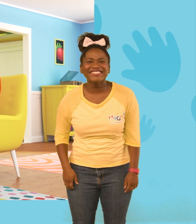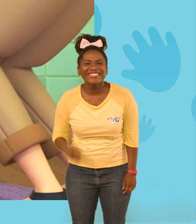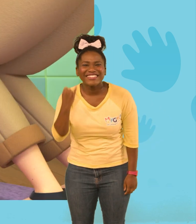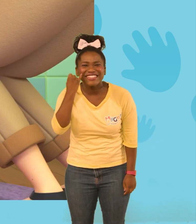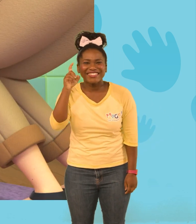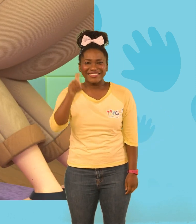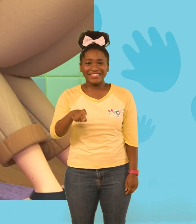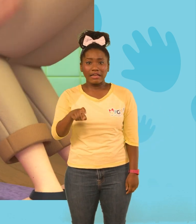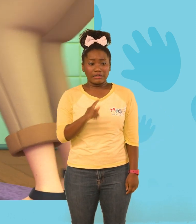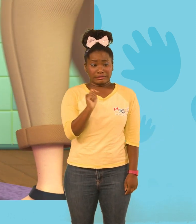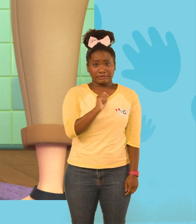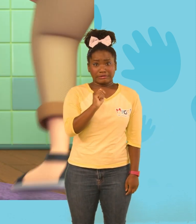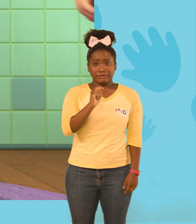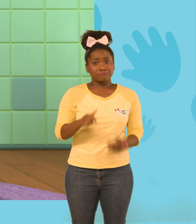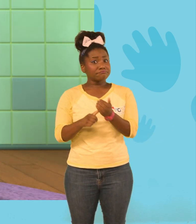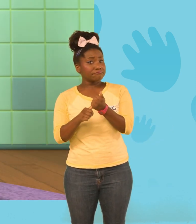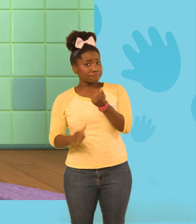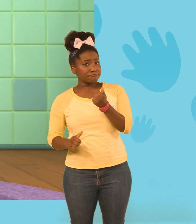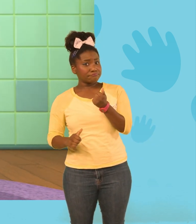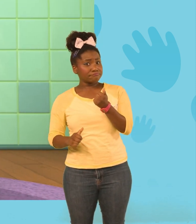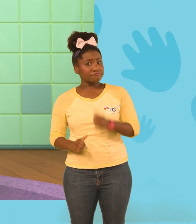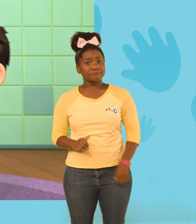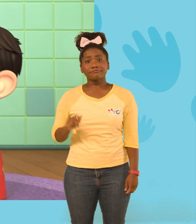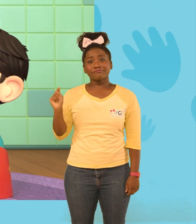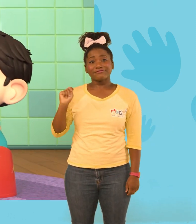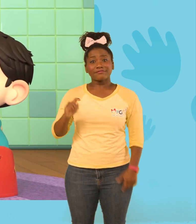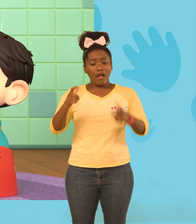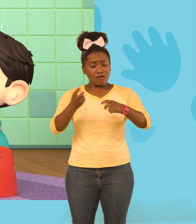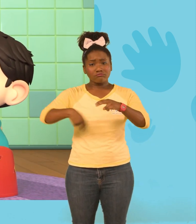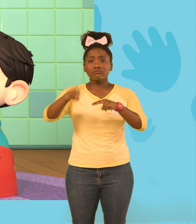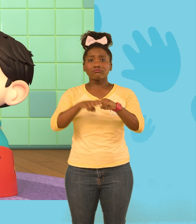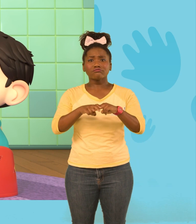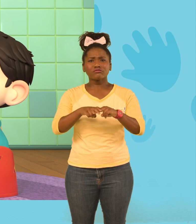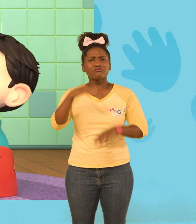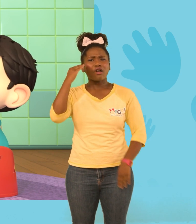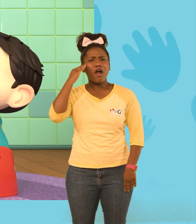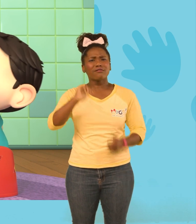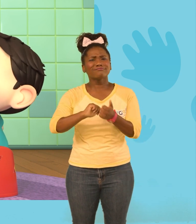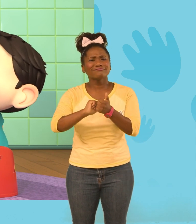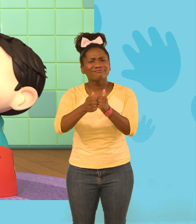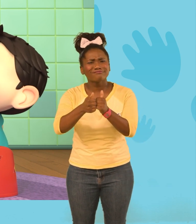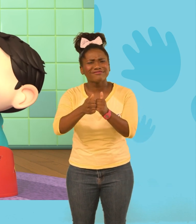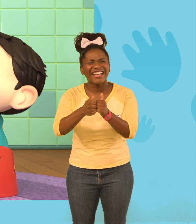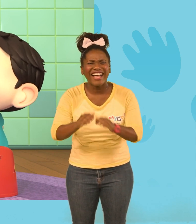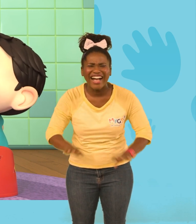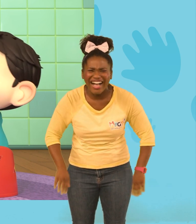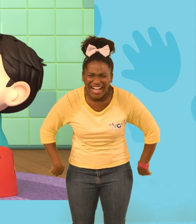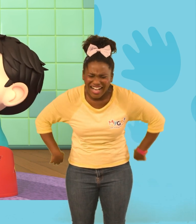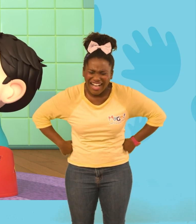if you need to pee or poo Sit on the potty, you know what to do! the potty